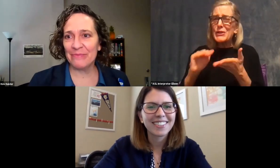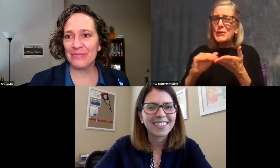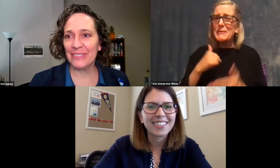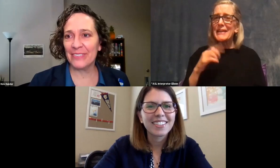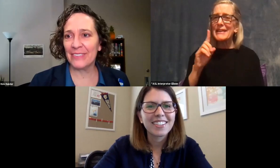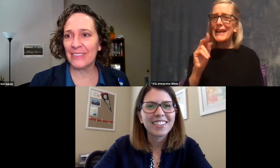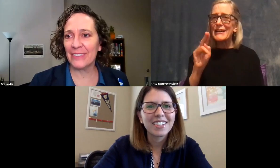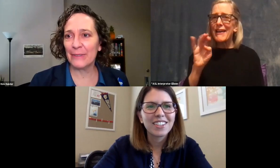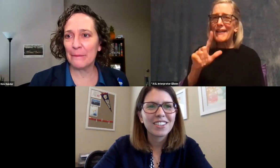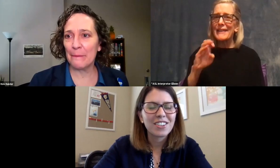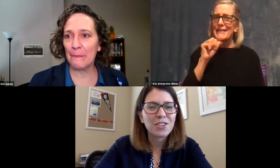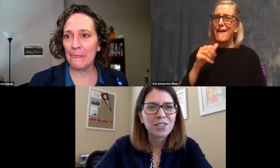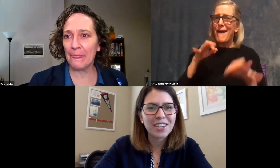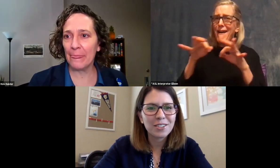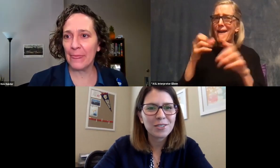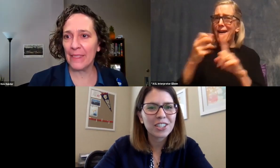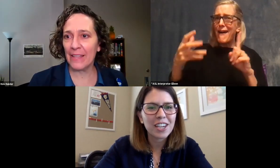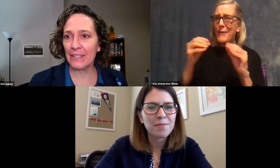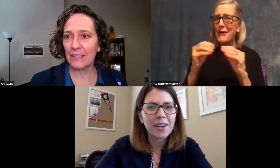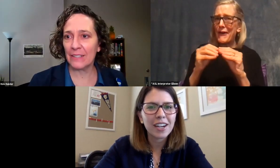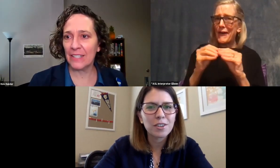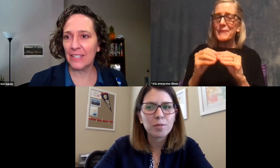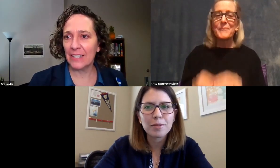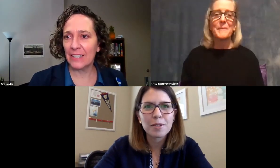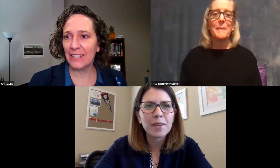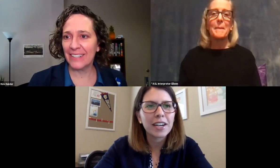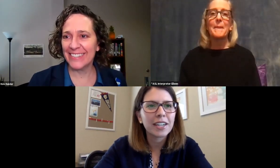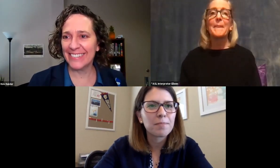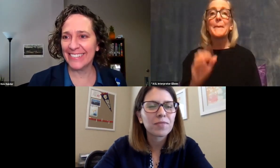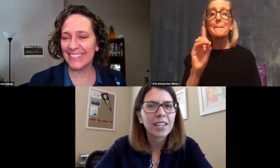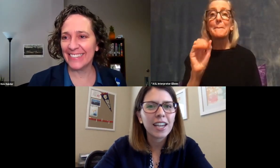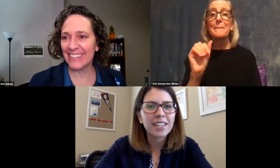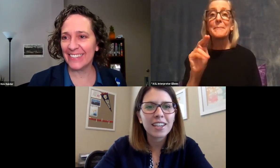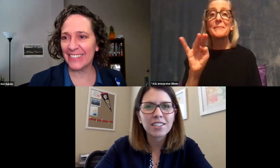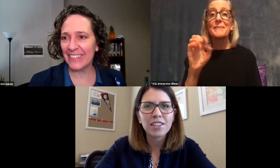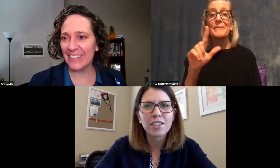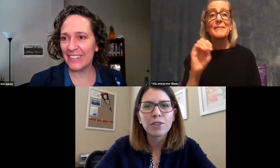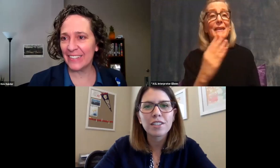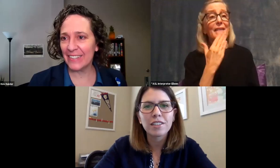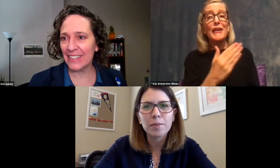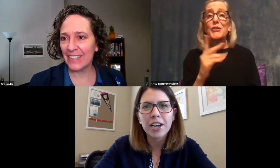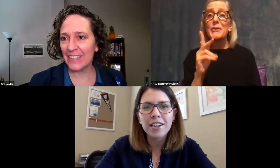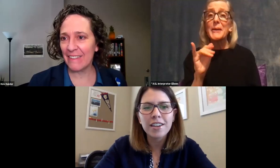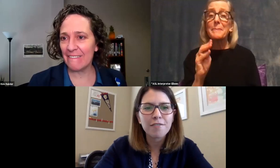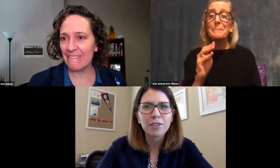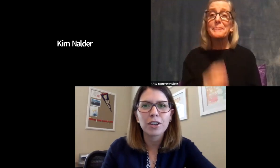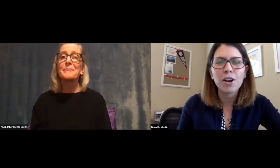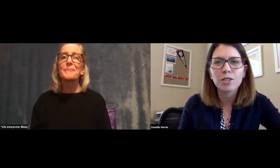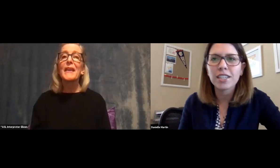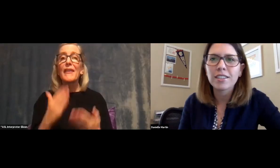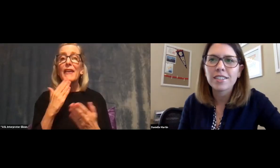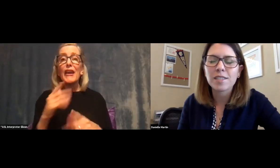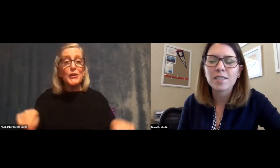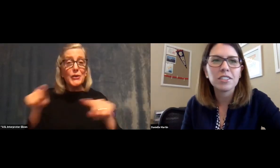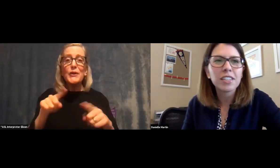it away. No, thank you so much, Kim. Uh, problem. Um, and thanks to the friends of the library, uh, for